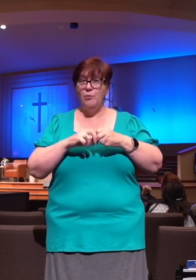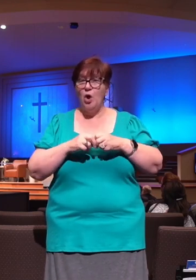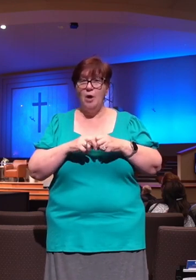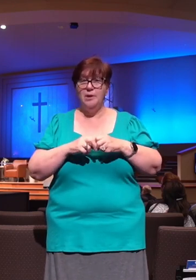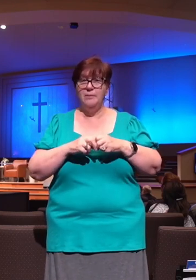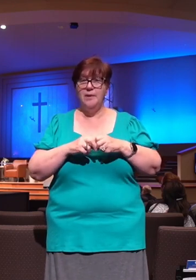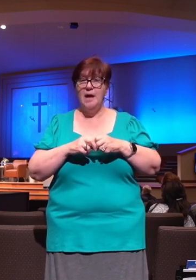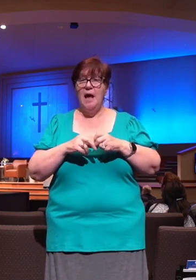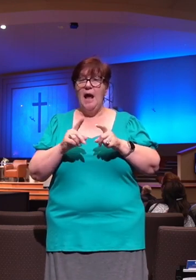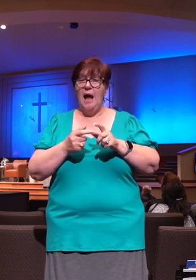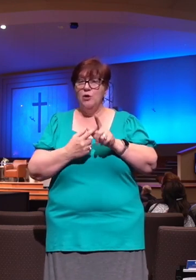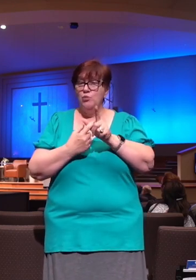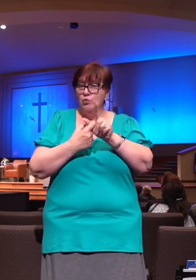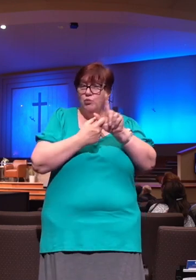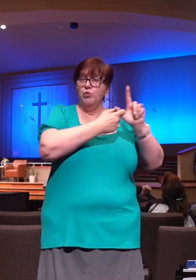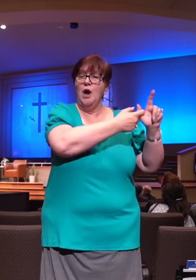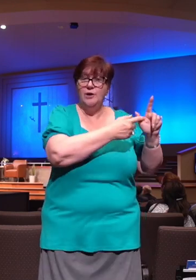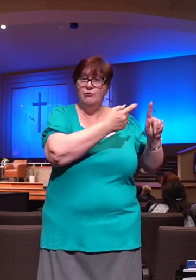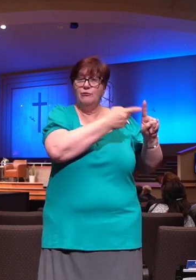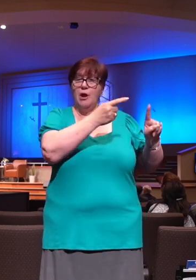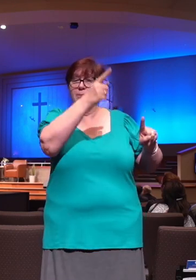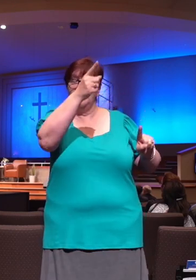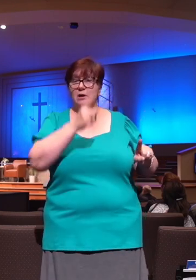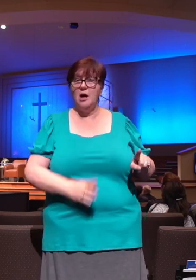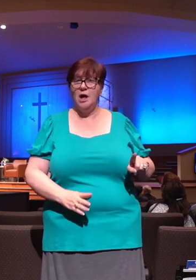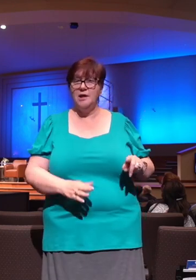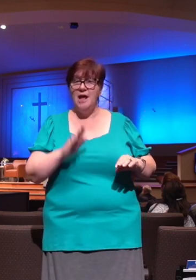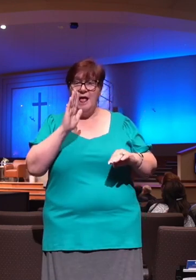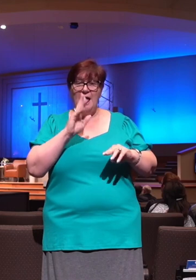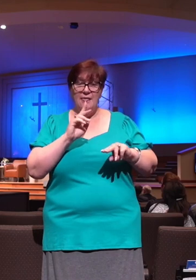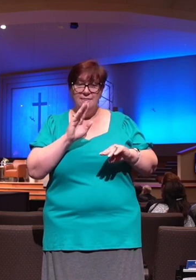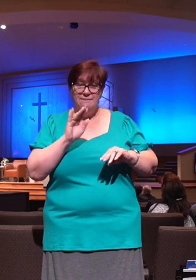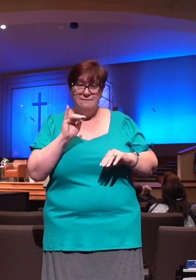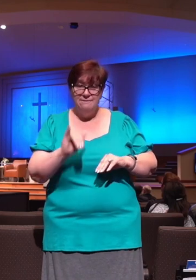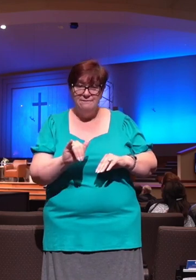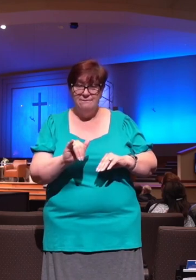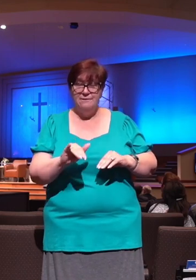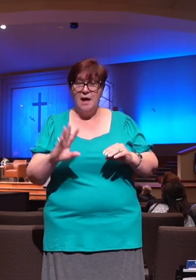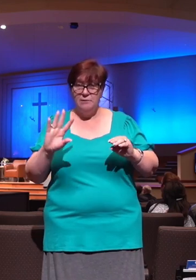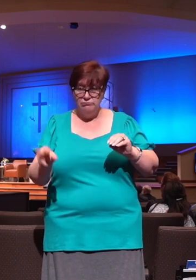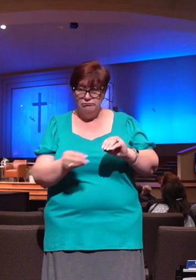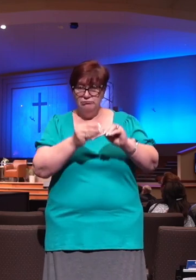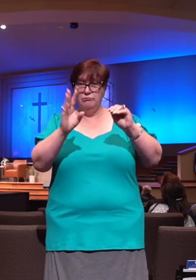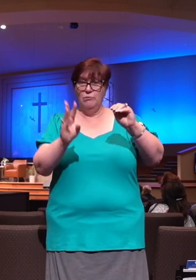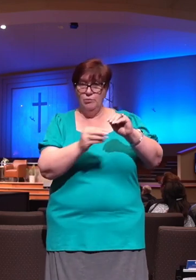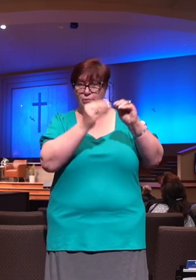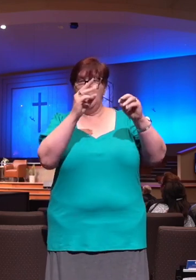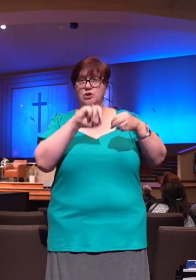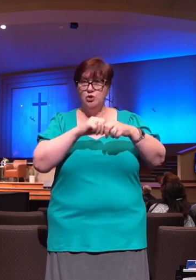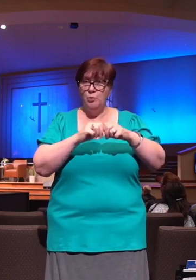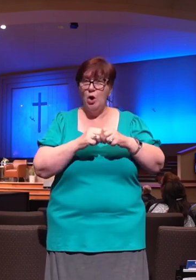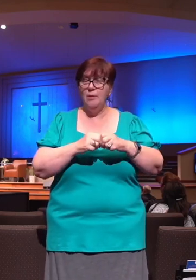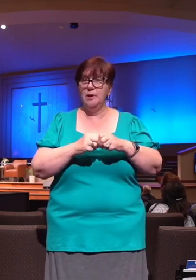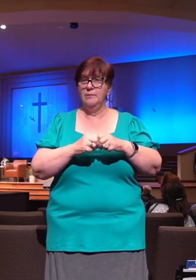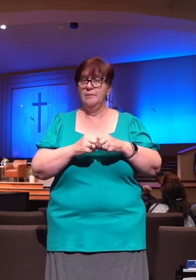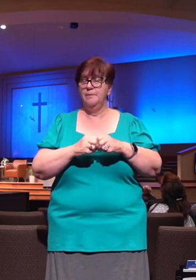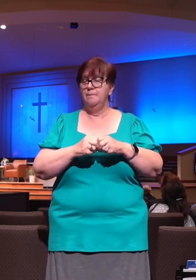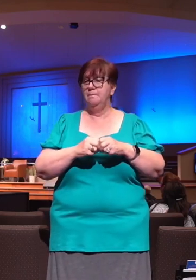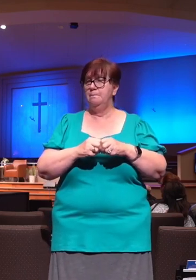him, what it does is just multiplies the problem. Their sorrows will be multiplied. At a time in need, rather than run to God,